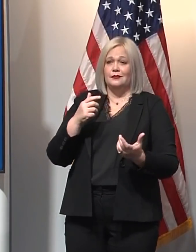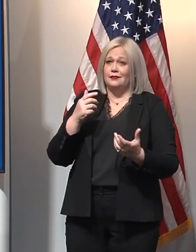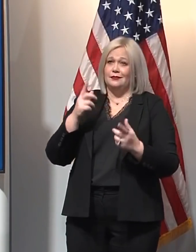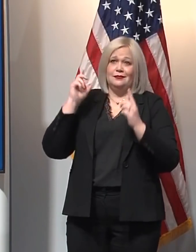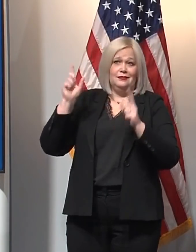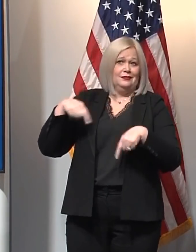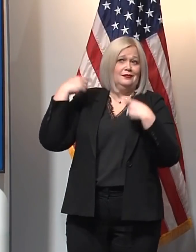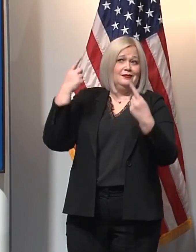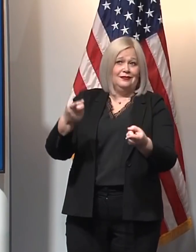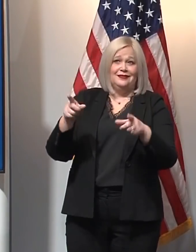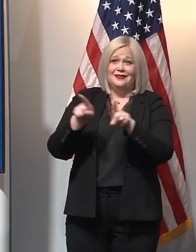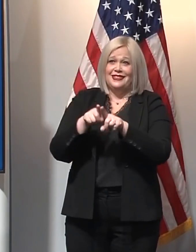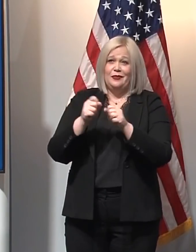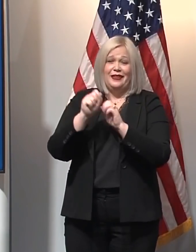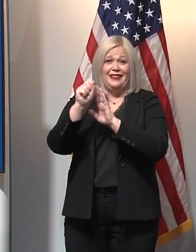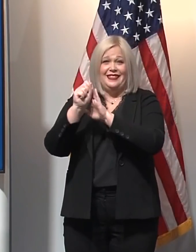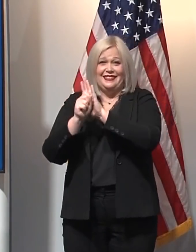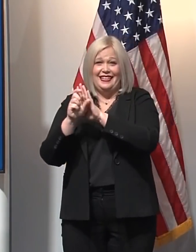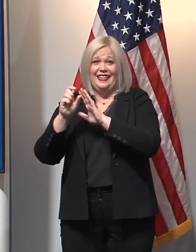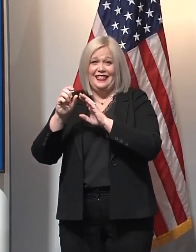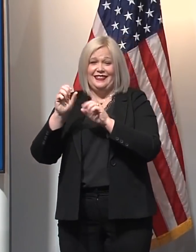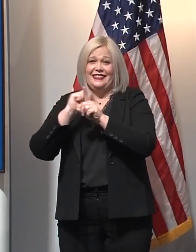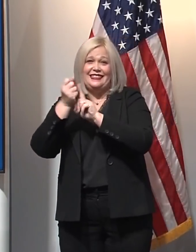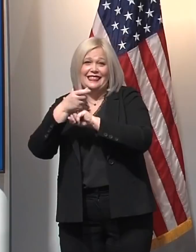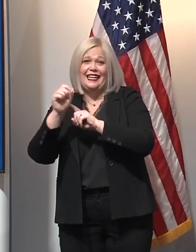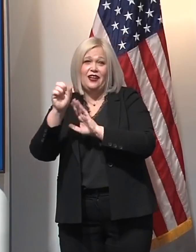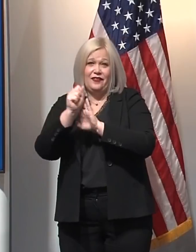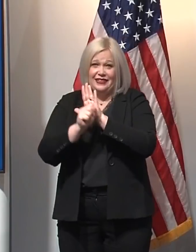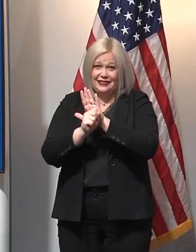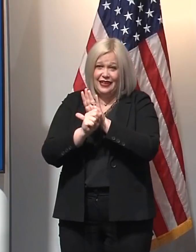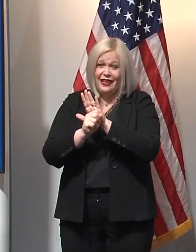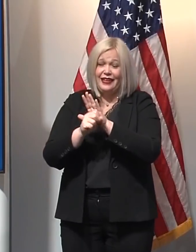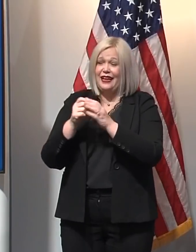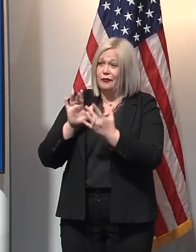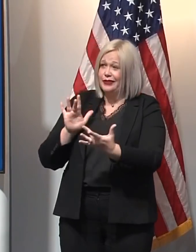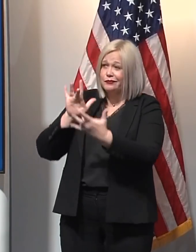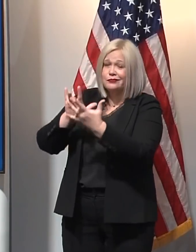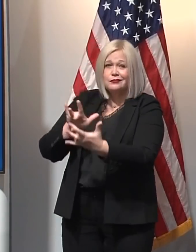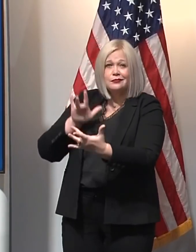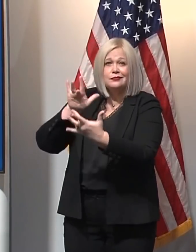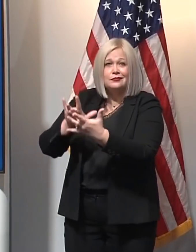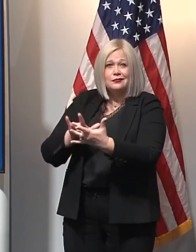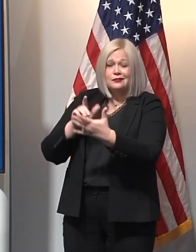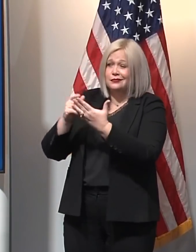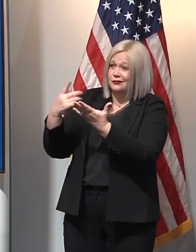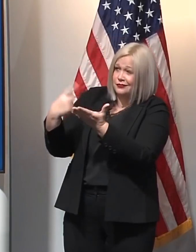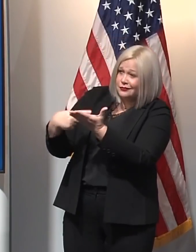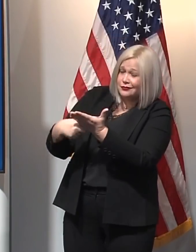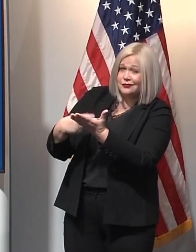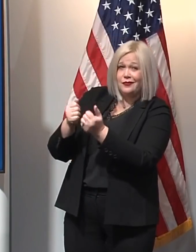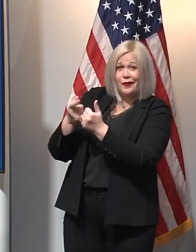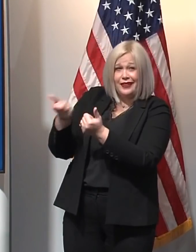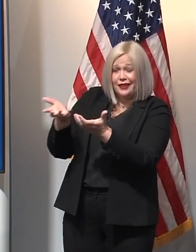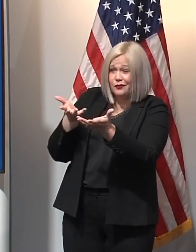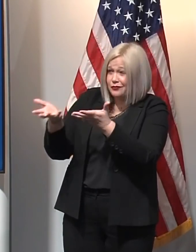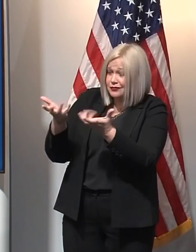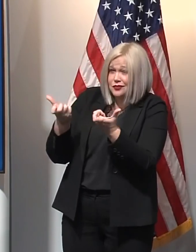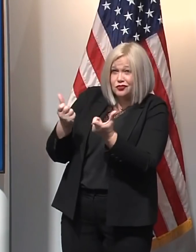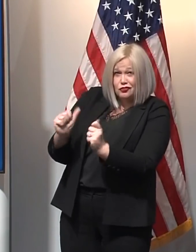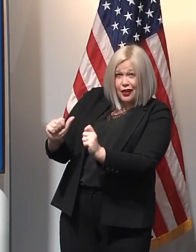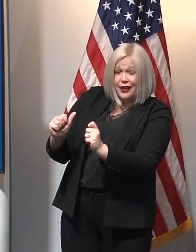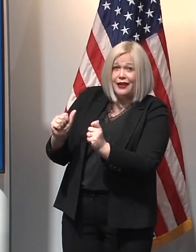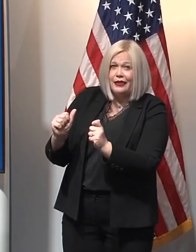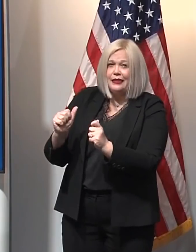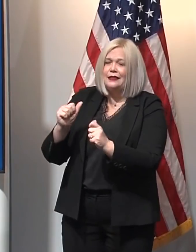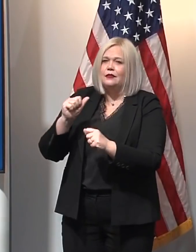I did in the state of the state. I held a quadrant conversation today, made the case and that, you know, I don't know that I would